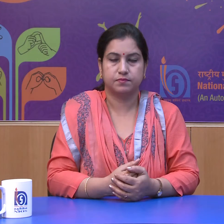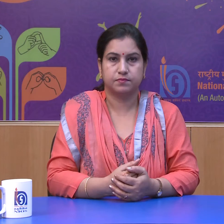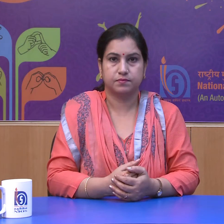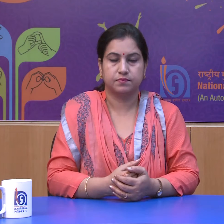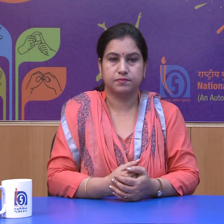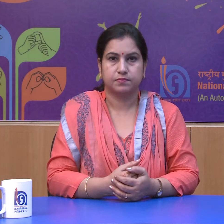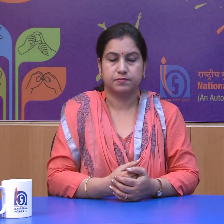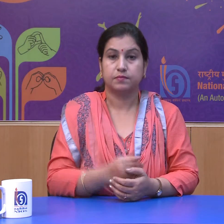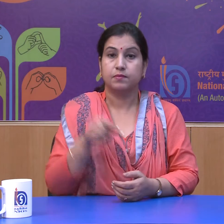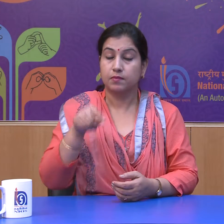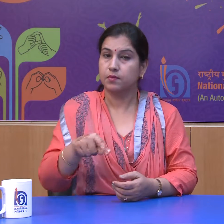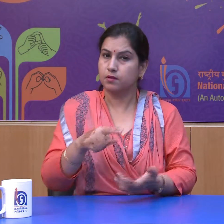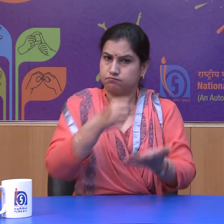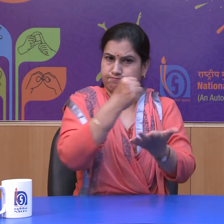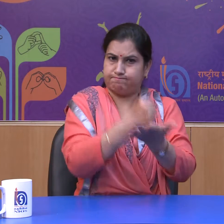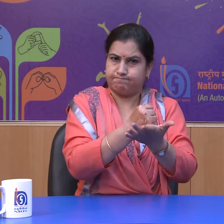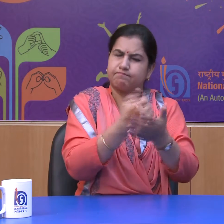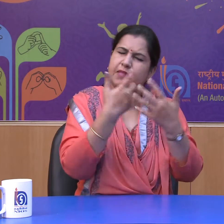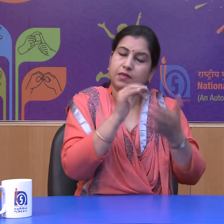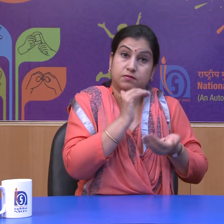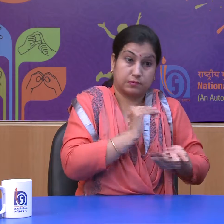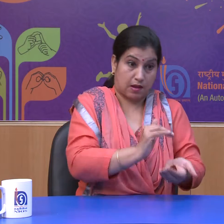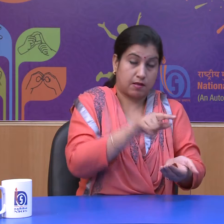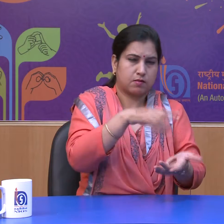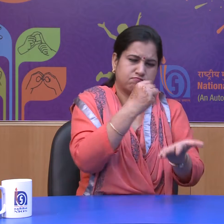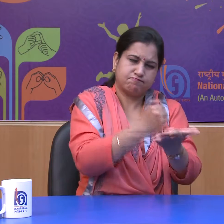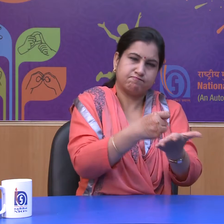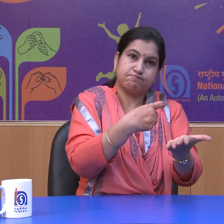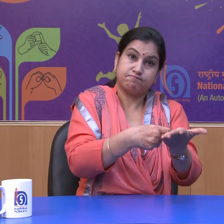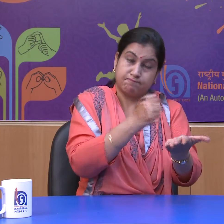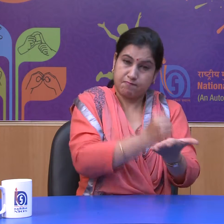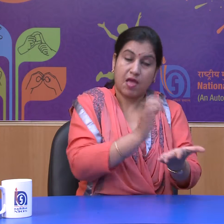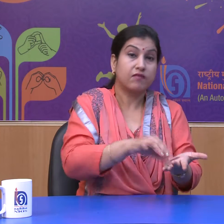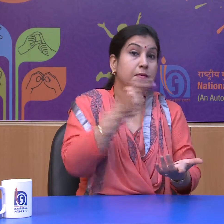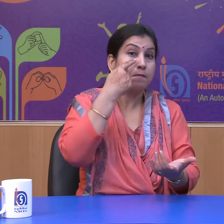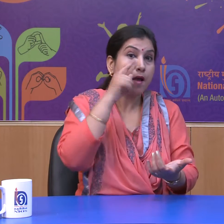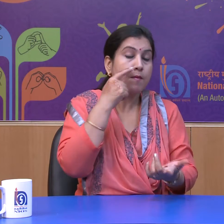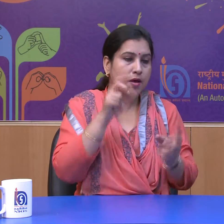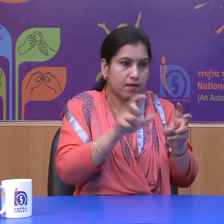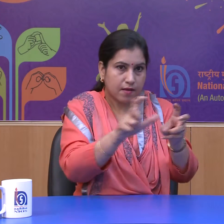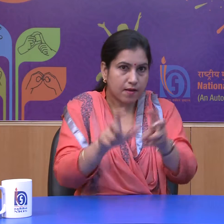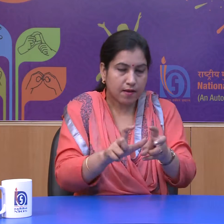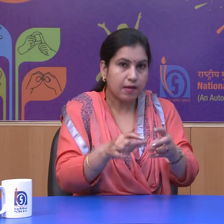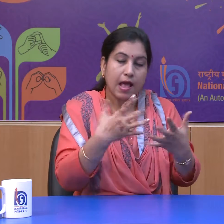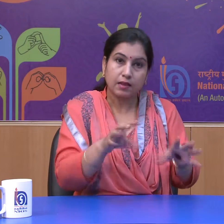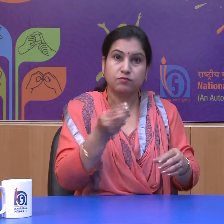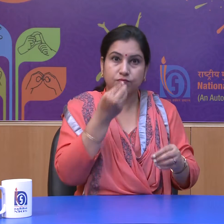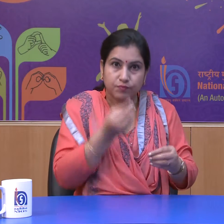It is the right of a child that his parents take care of him while